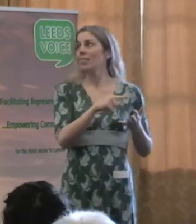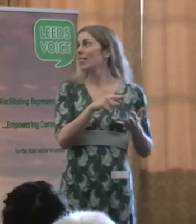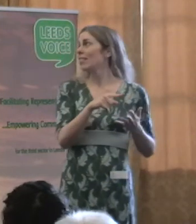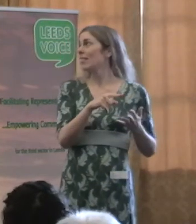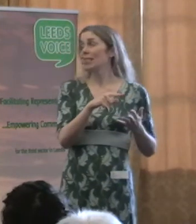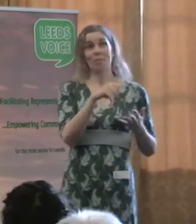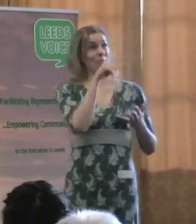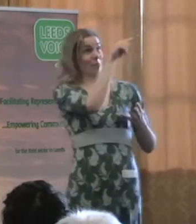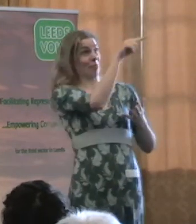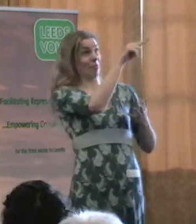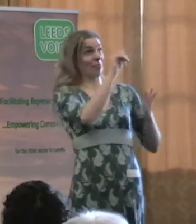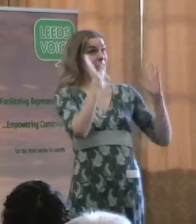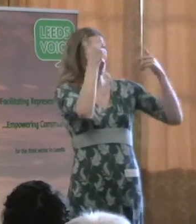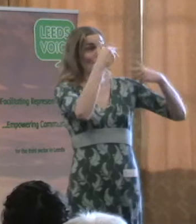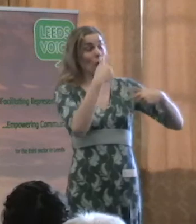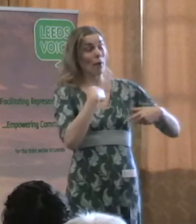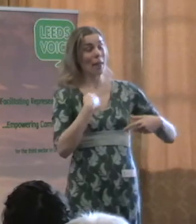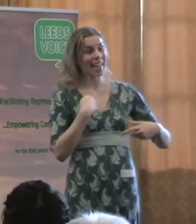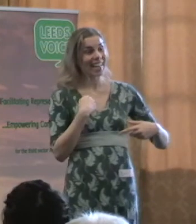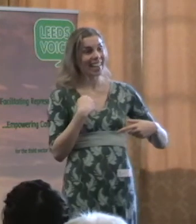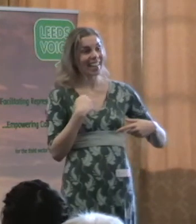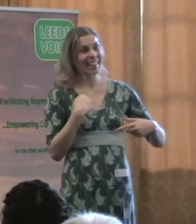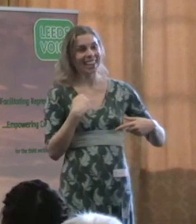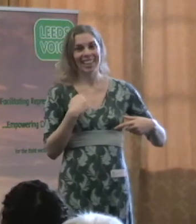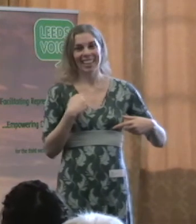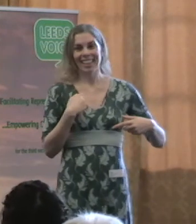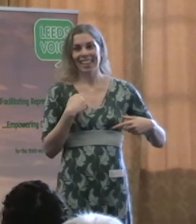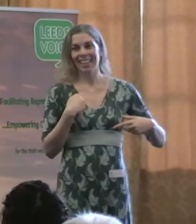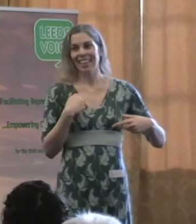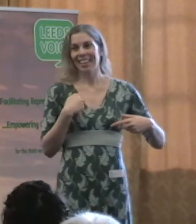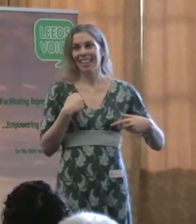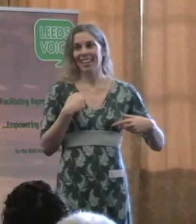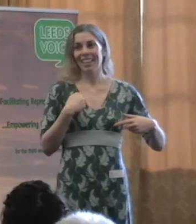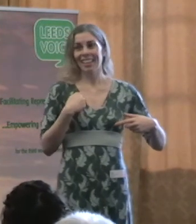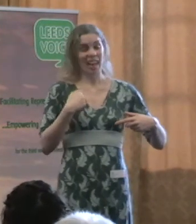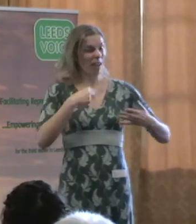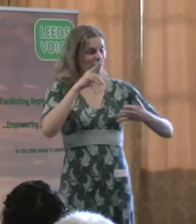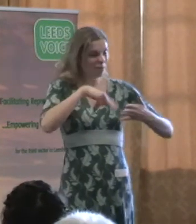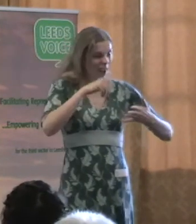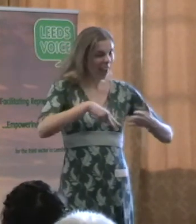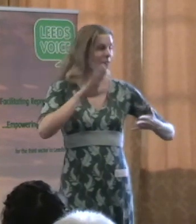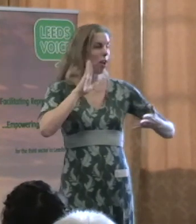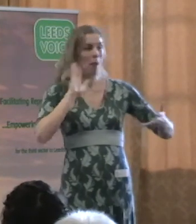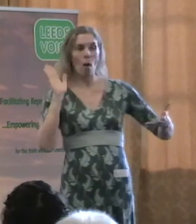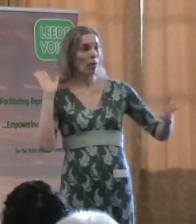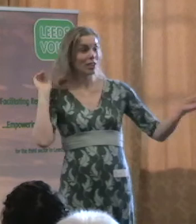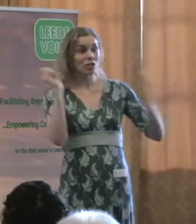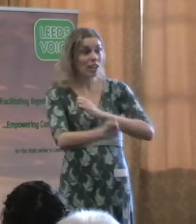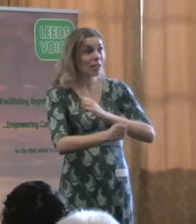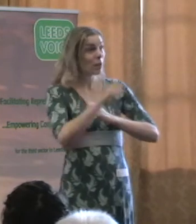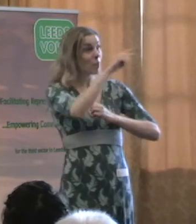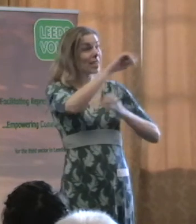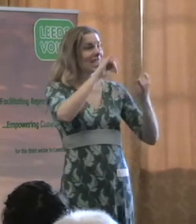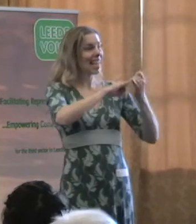director of public health. And despite reading and hearing about all the changes that are going on, the Secretary